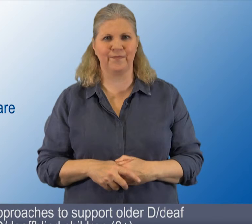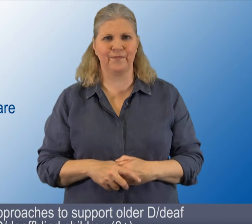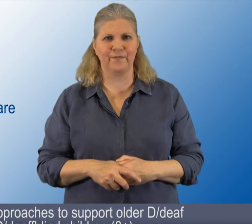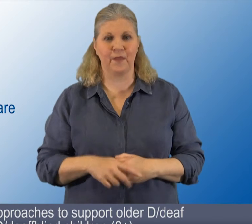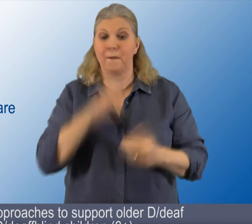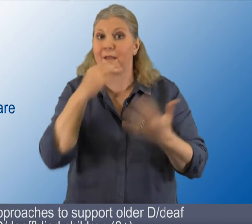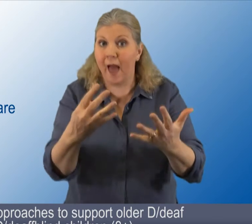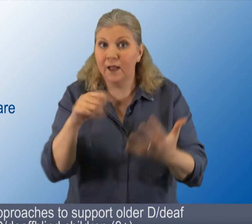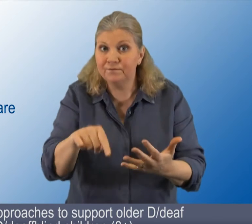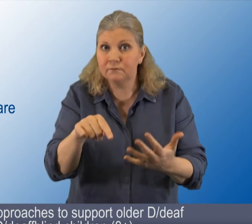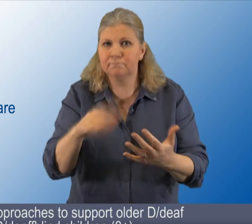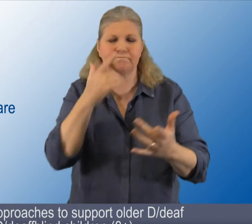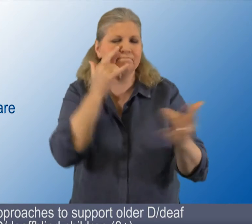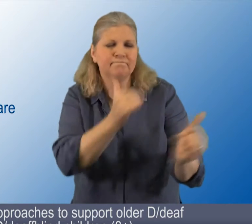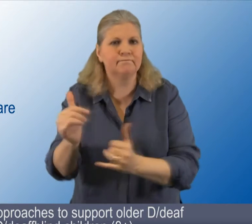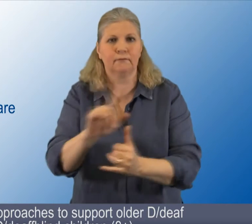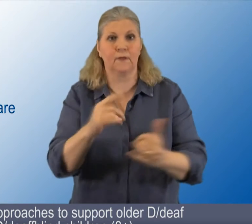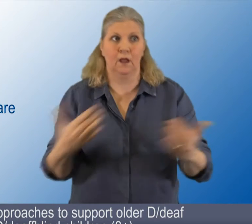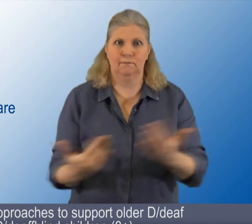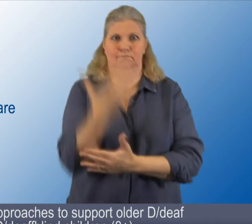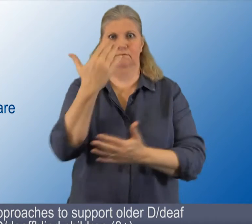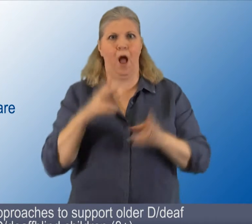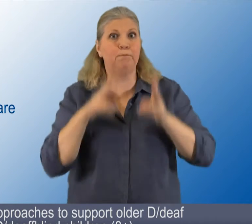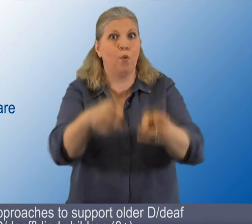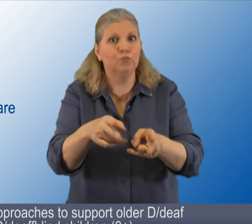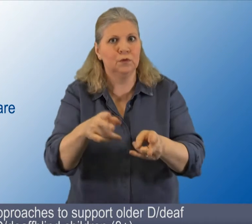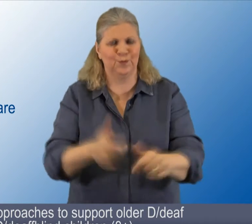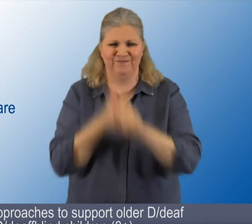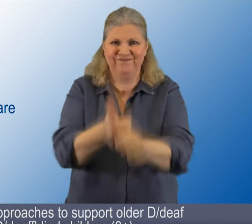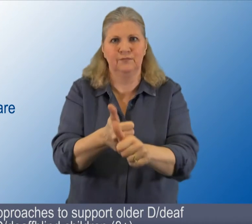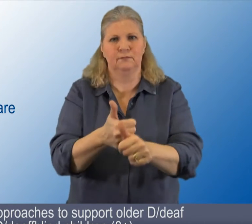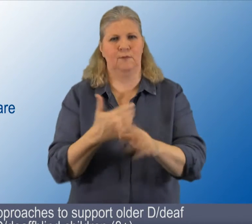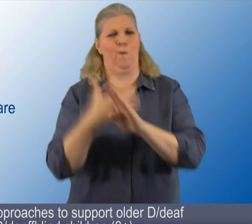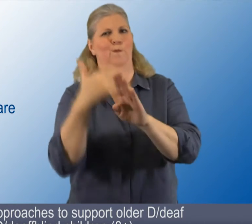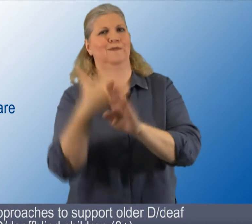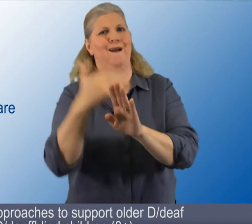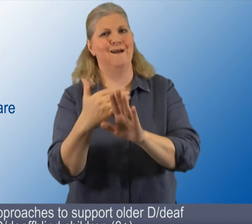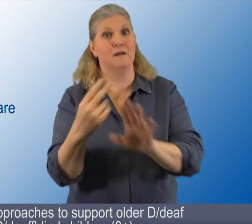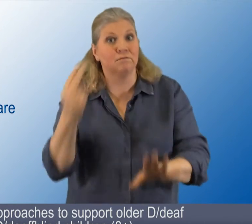B.S 9. Test new approaches to support older deaf and deaf-blind children, aged 8 plus.